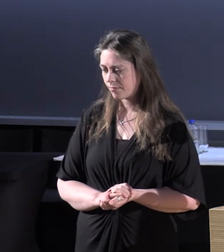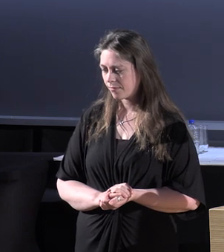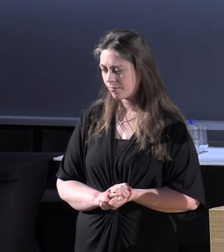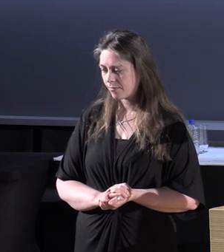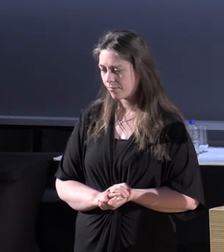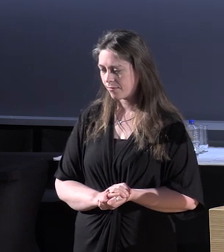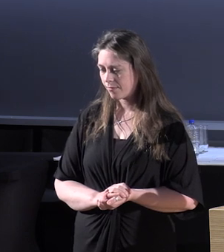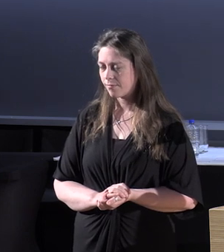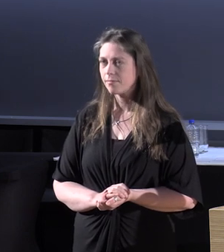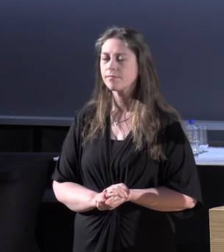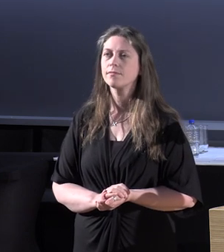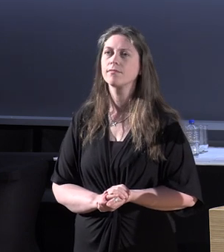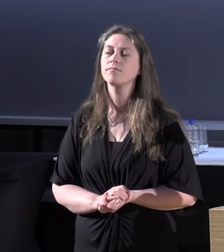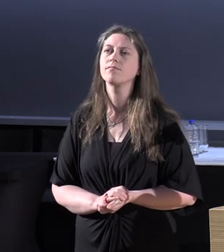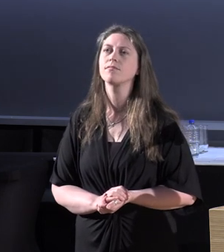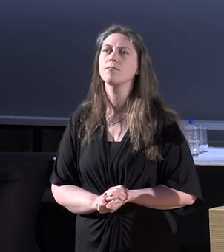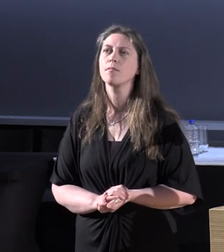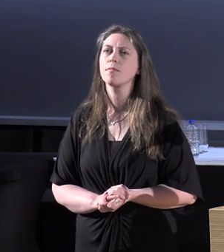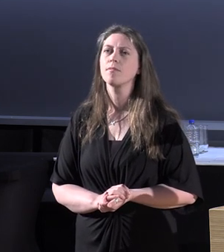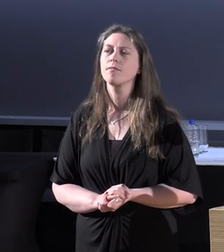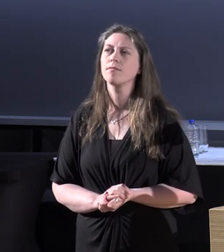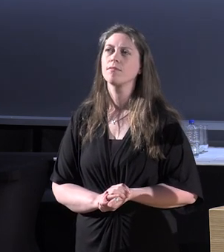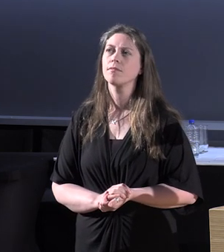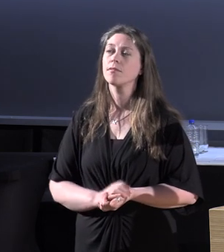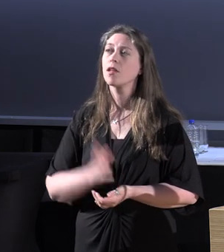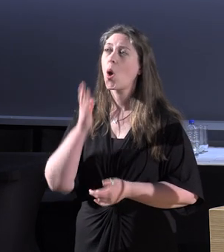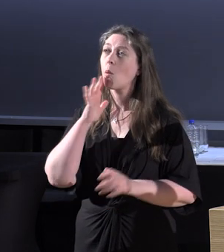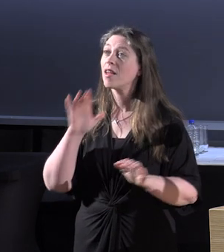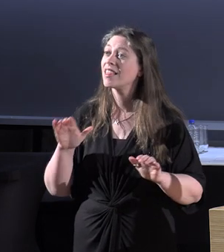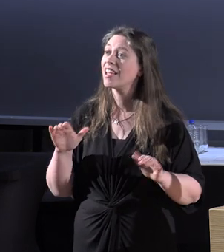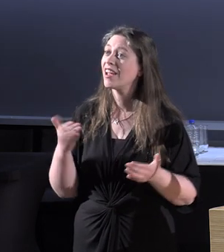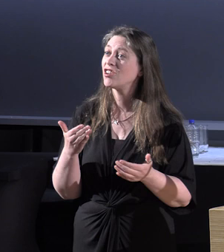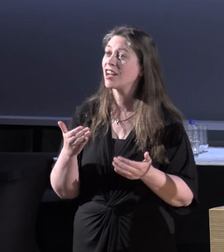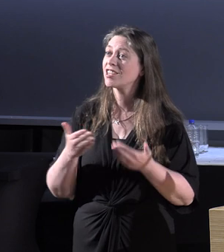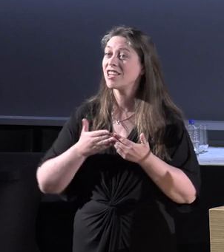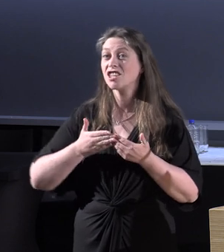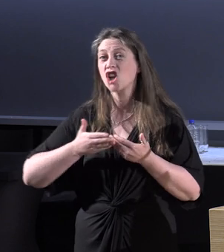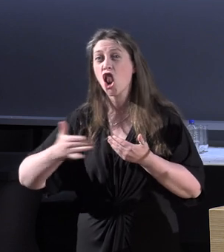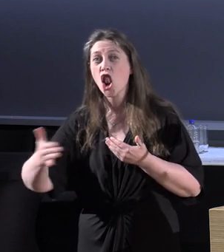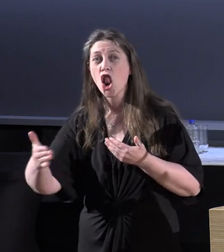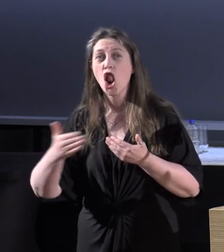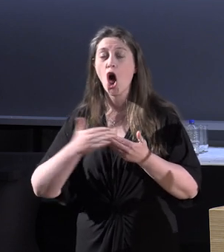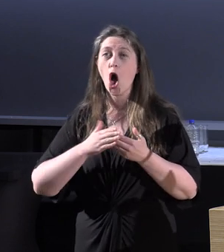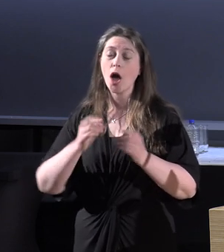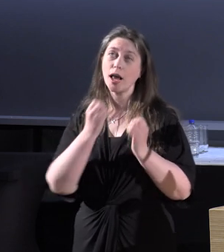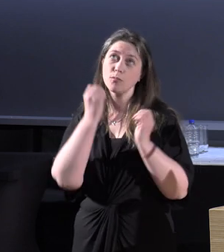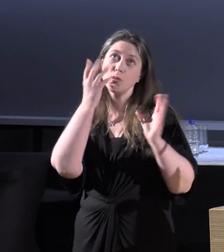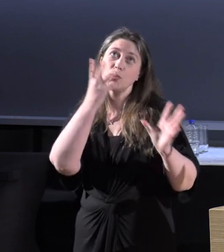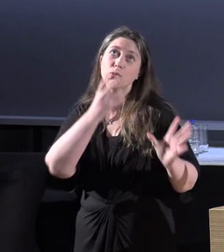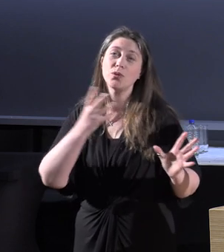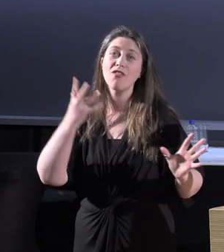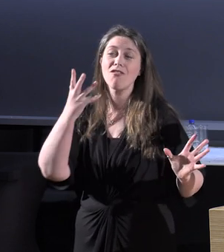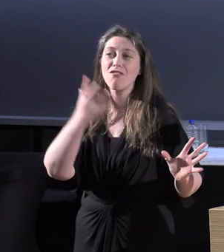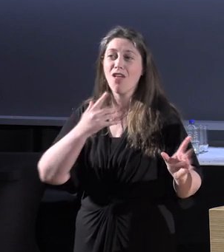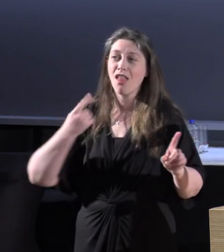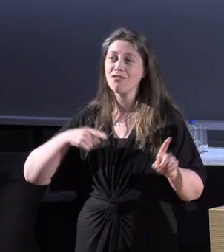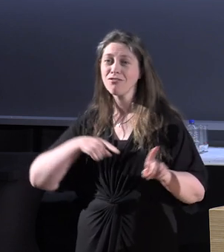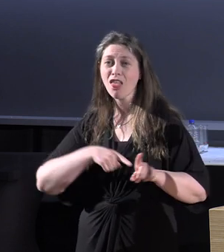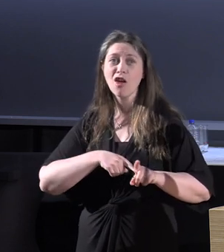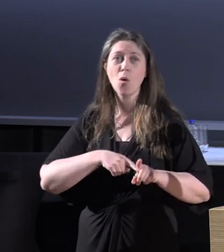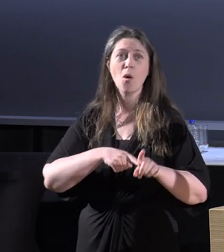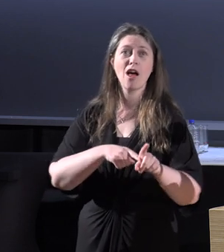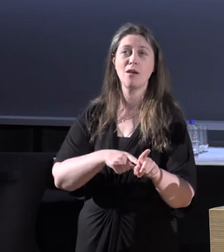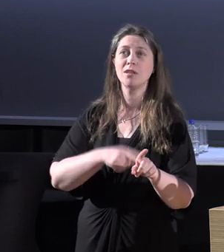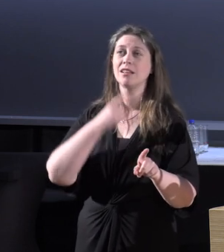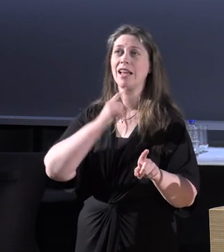It's always difficult when the introduction is long and somewhat glowing to live up to